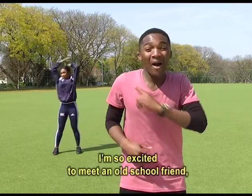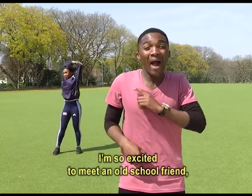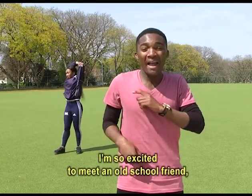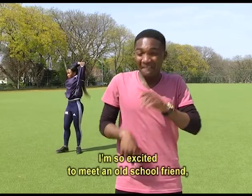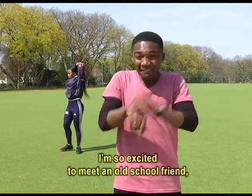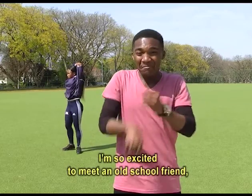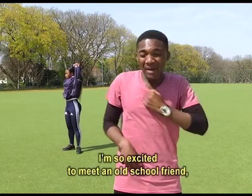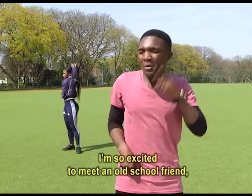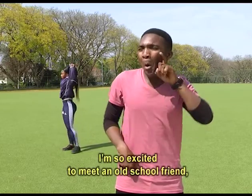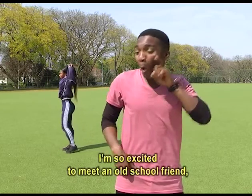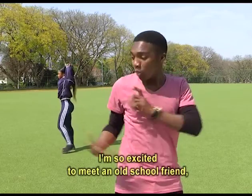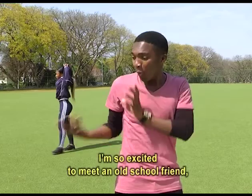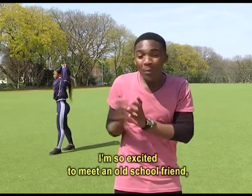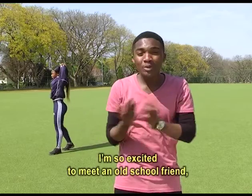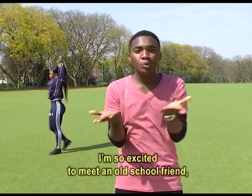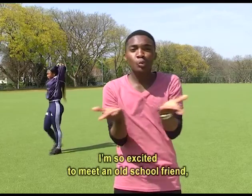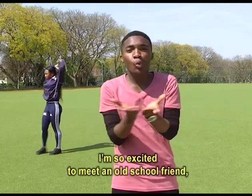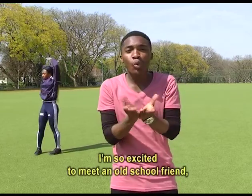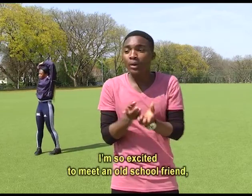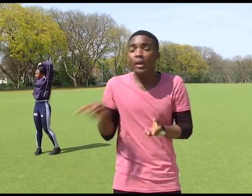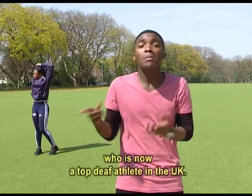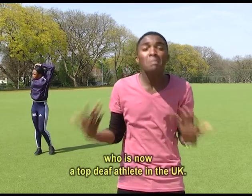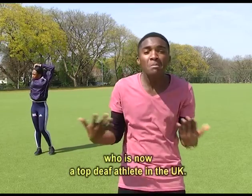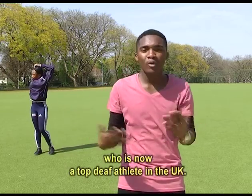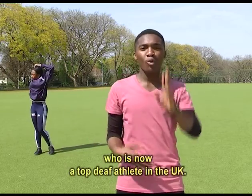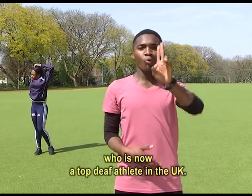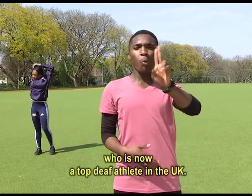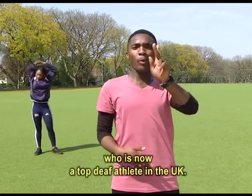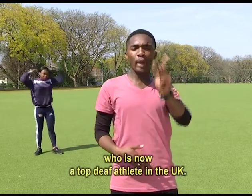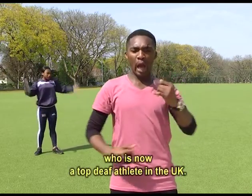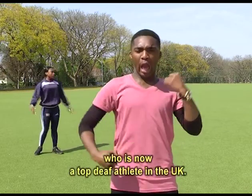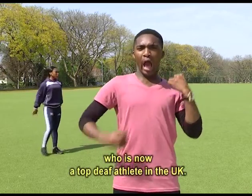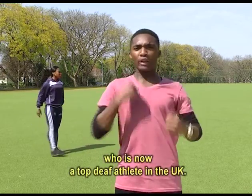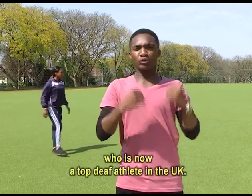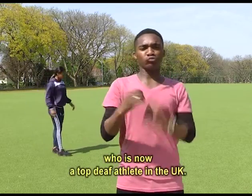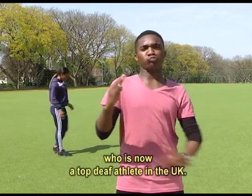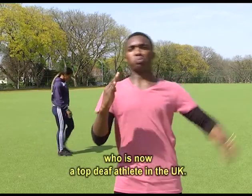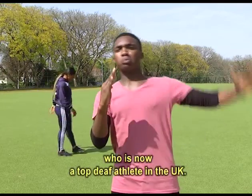I'm so excited to meet an old school friend who is now a top deaf athlete in the UK.